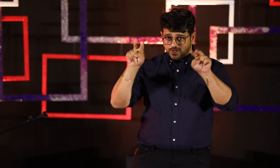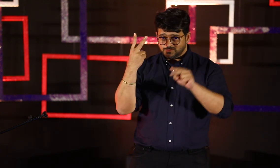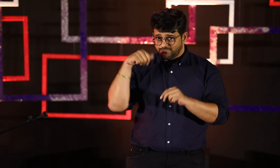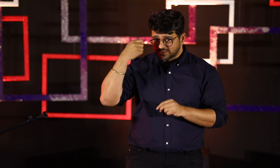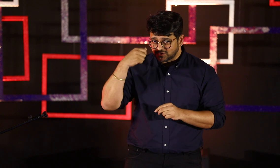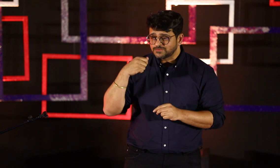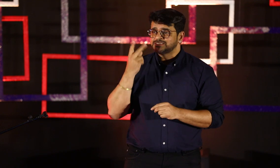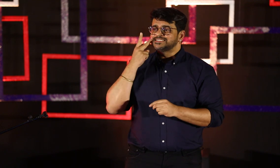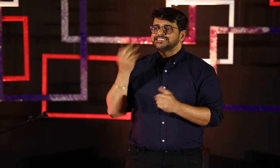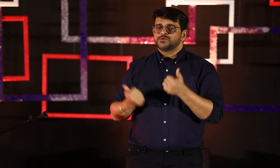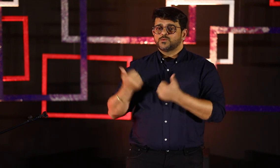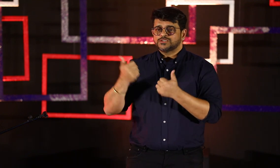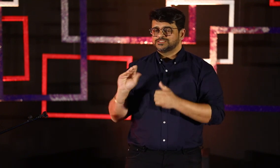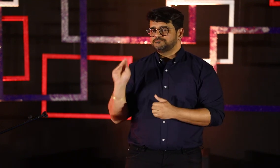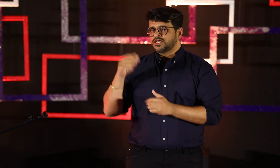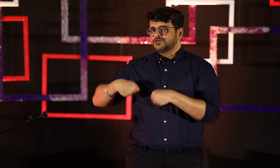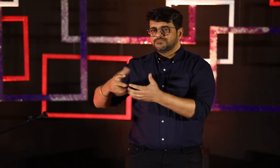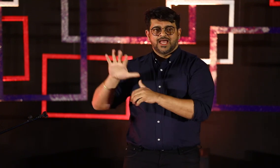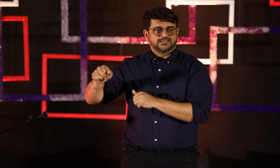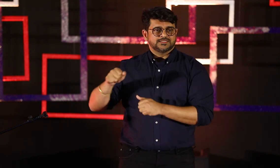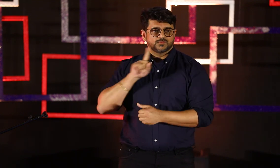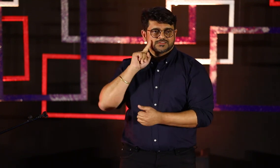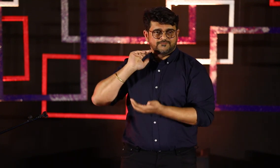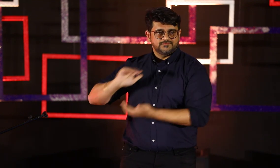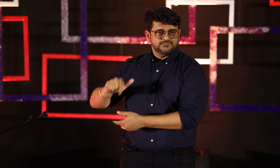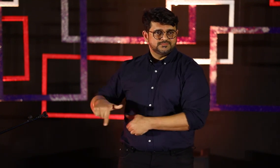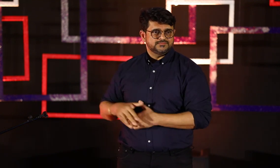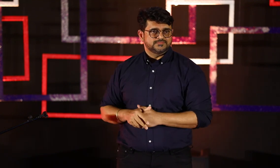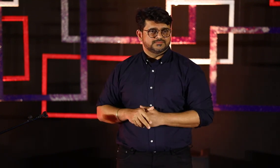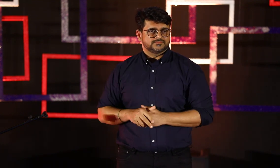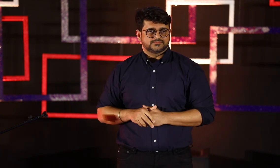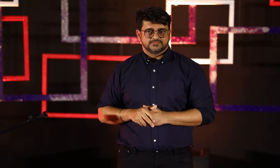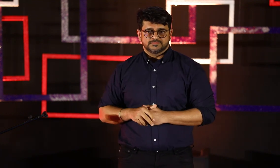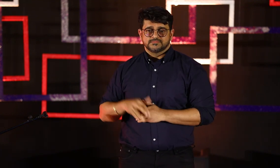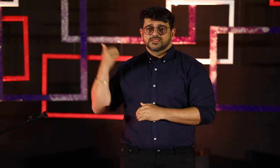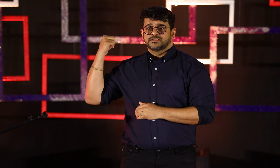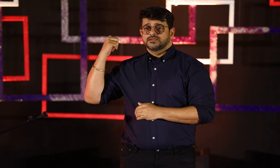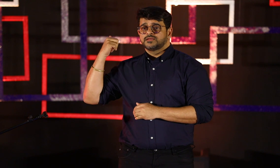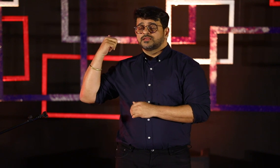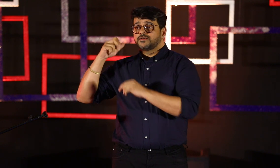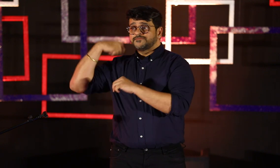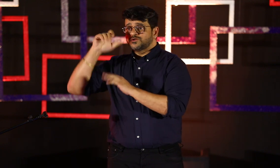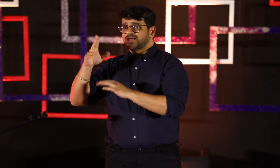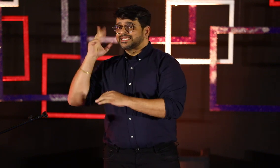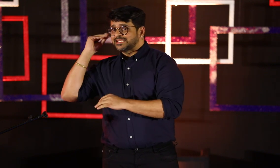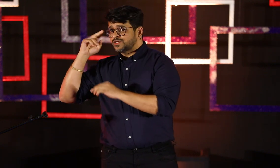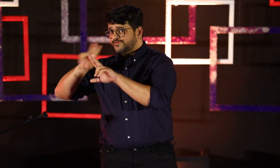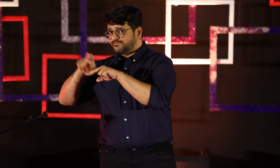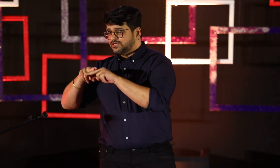front of you. would like you to watch these two videos and tell us which clip the child understands better. Are we ready? At the same time, this video